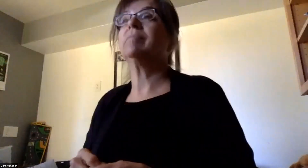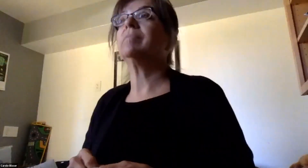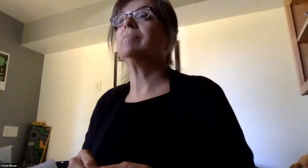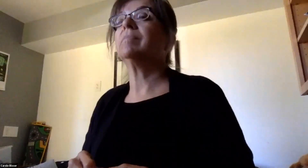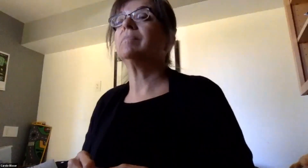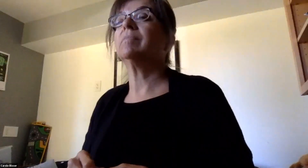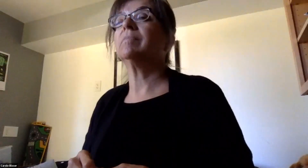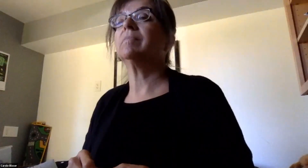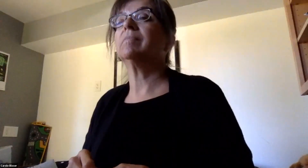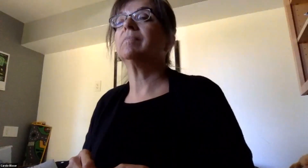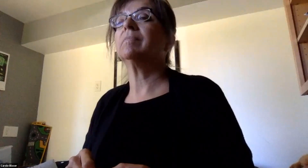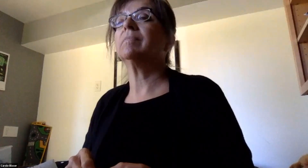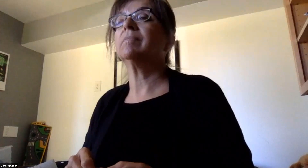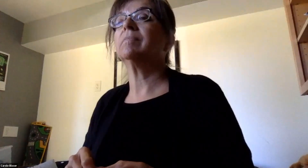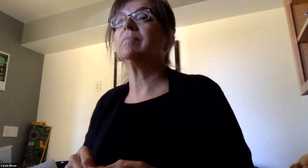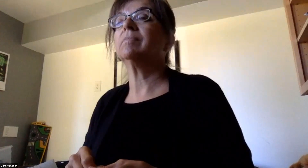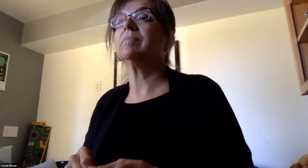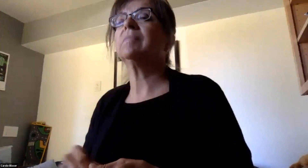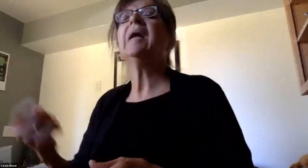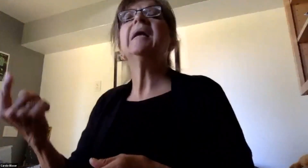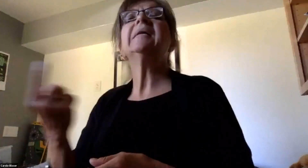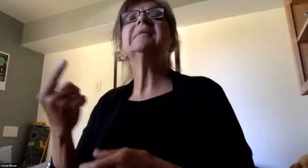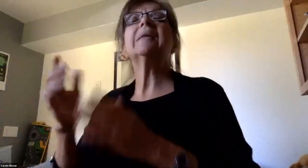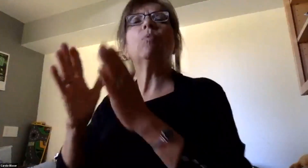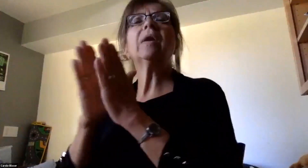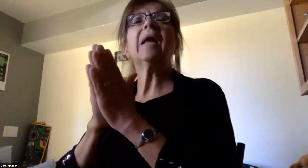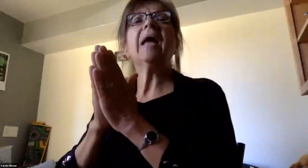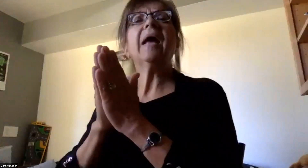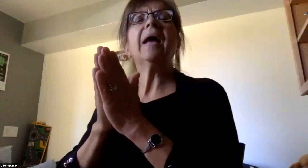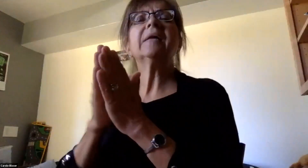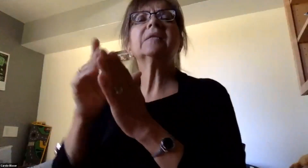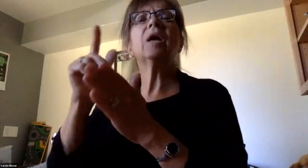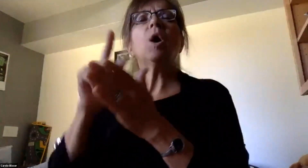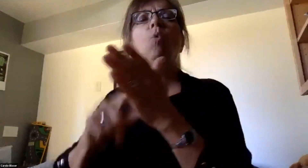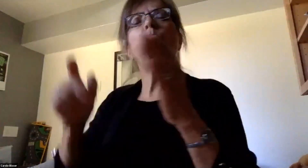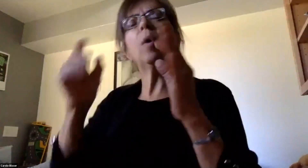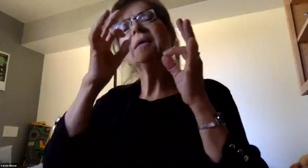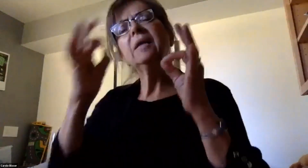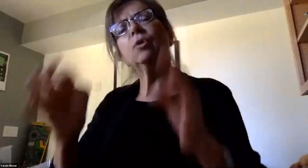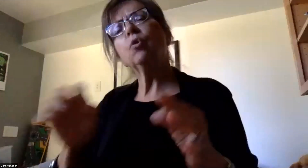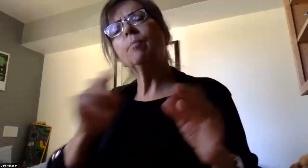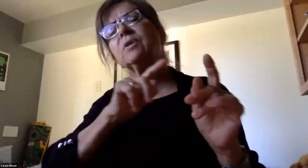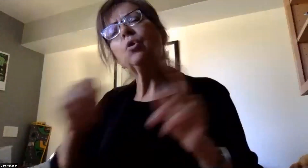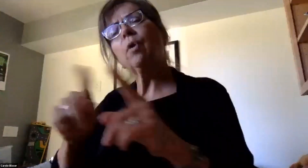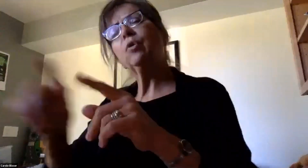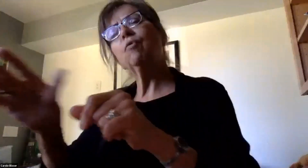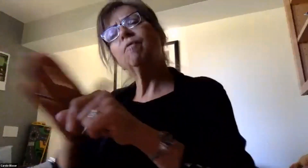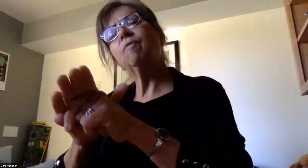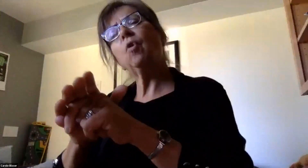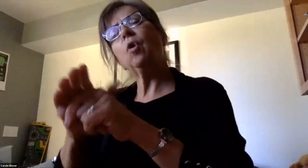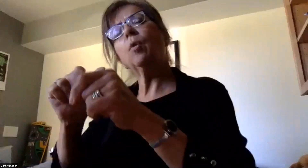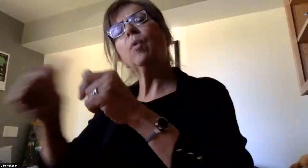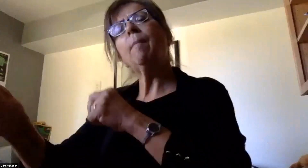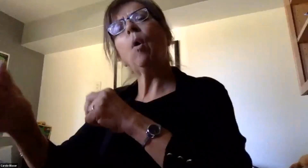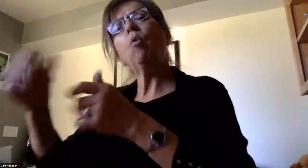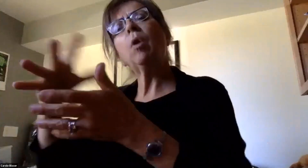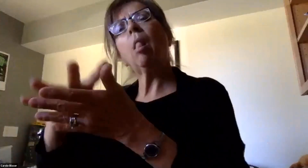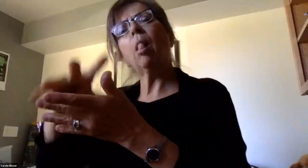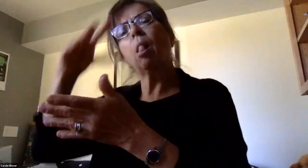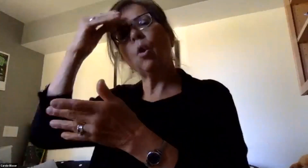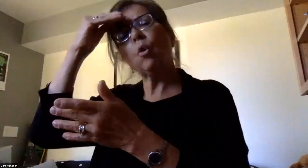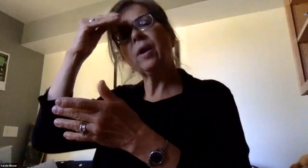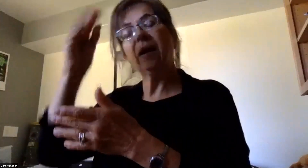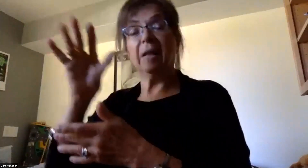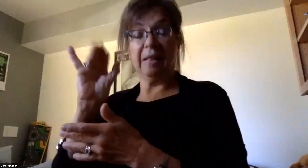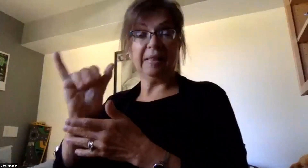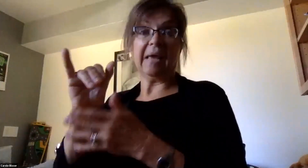There was a question about what factors will determine going to a full remote learning model. That decision